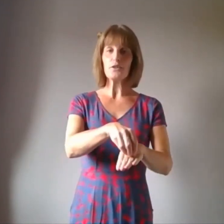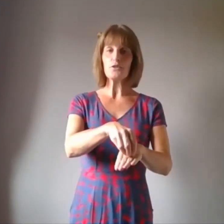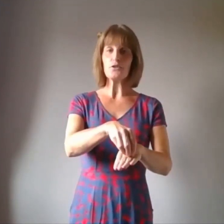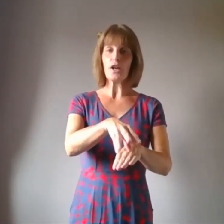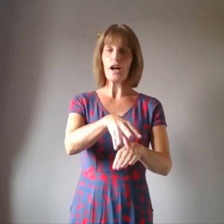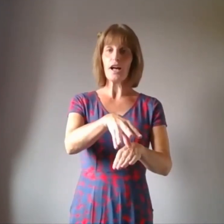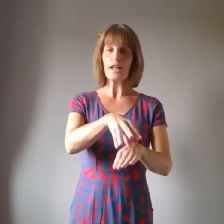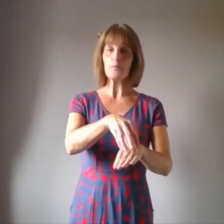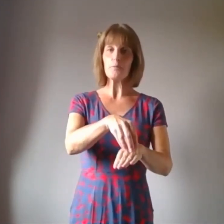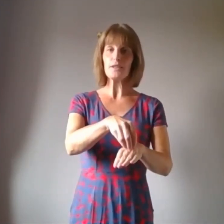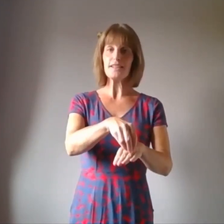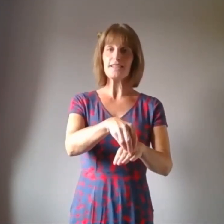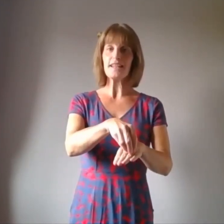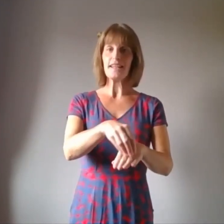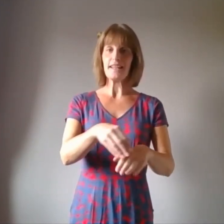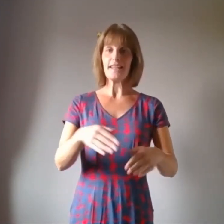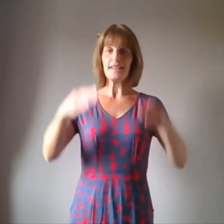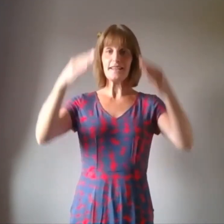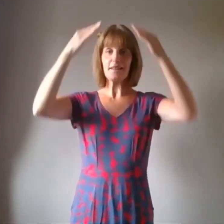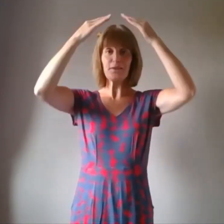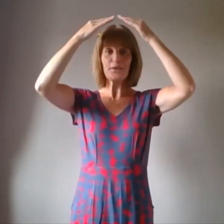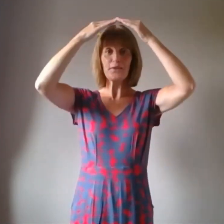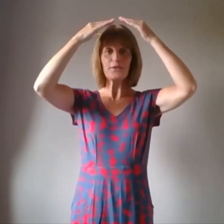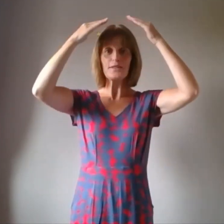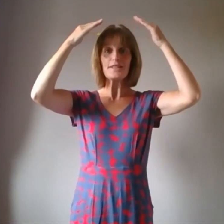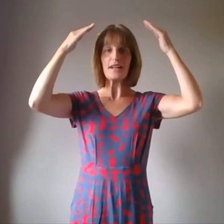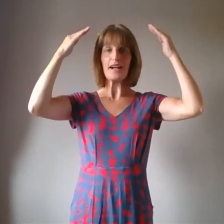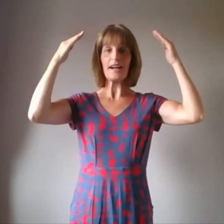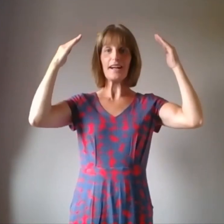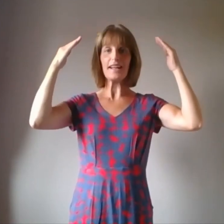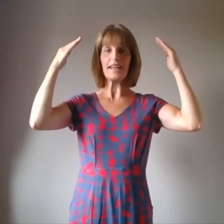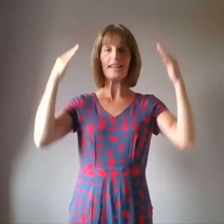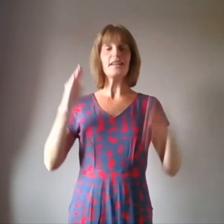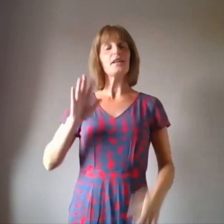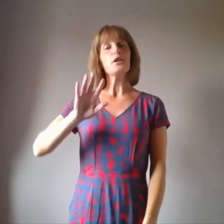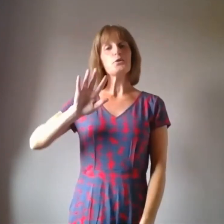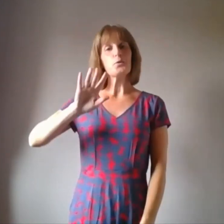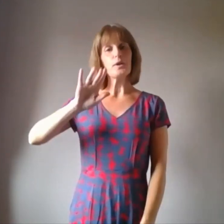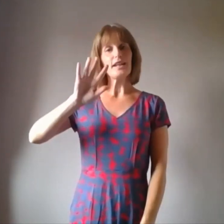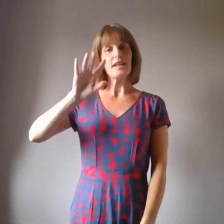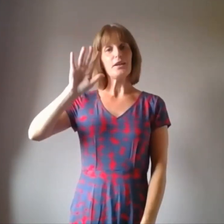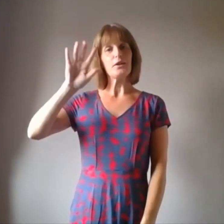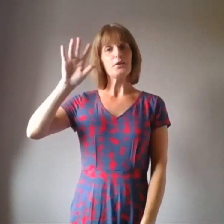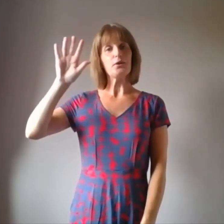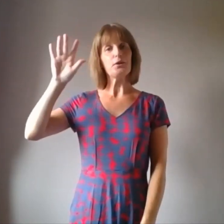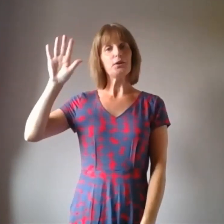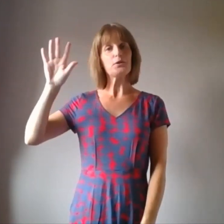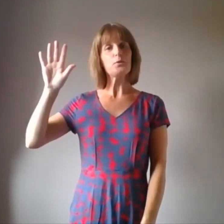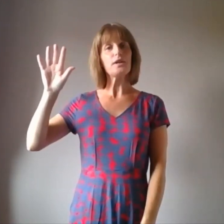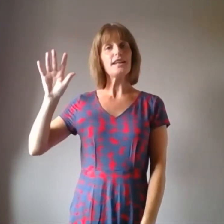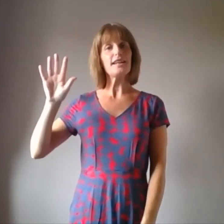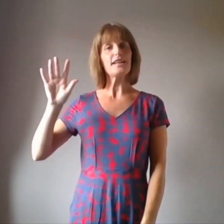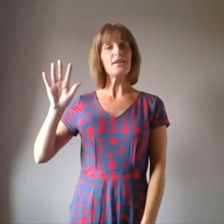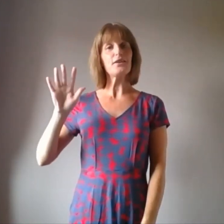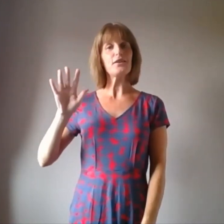diamond in the sky. Twinkle, twinkle,